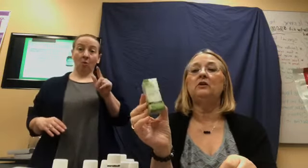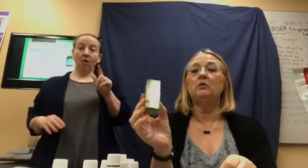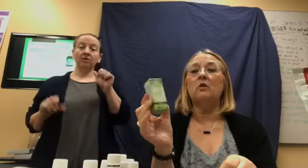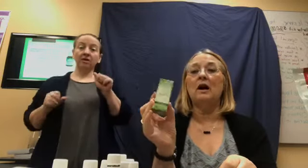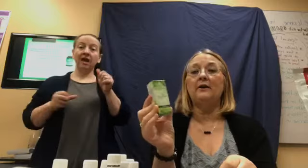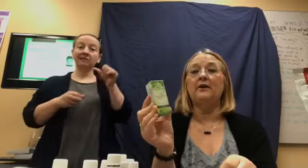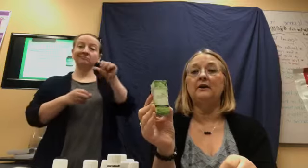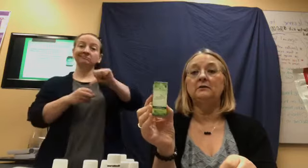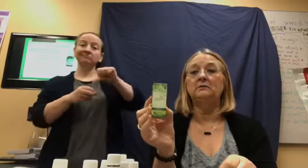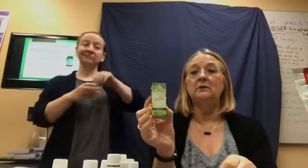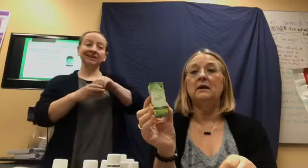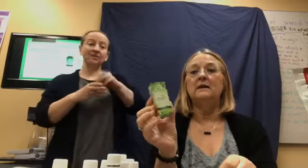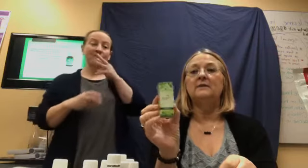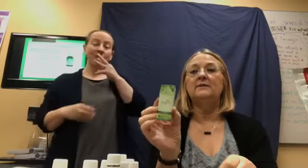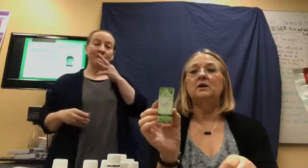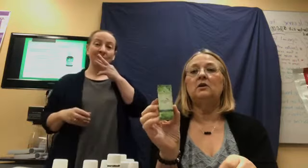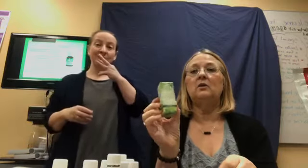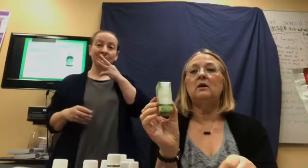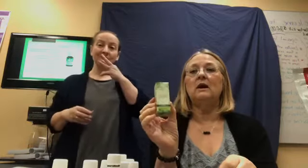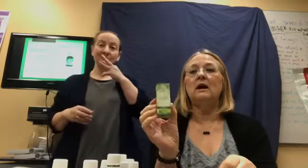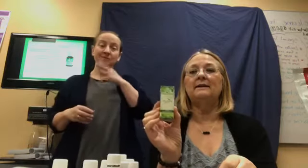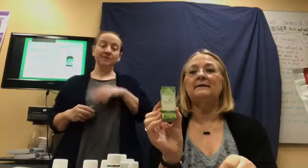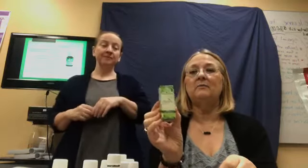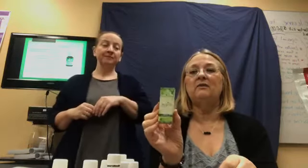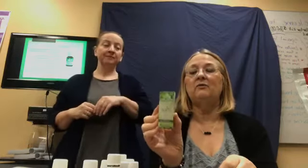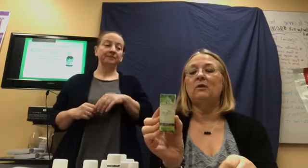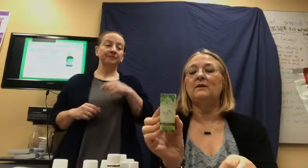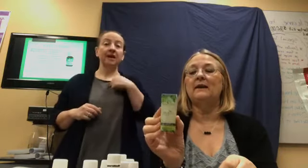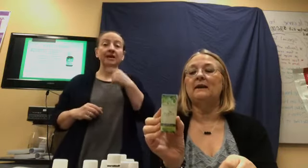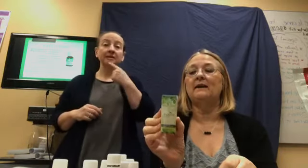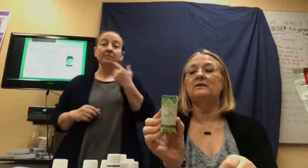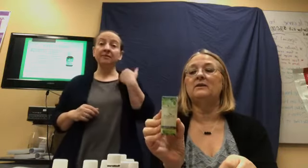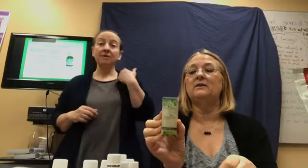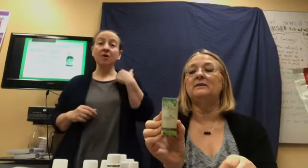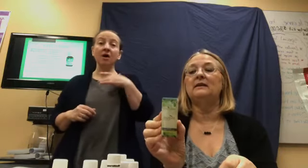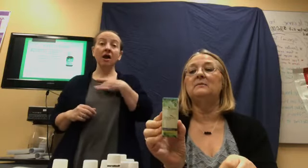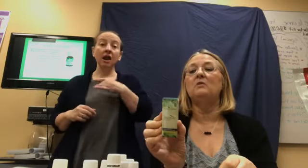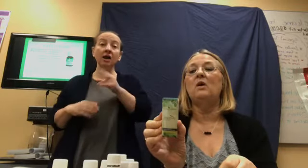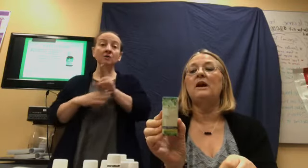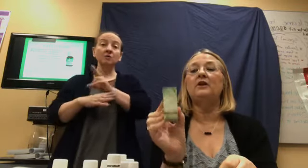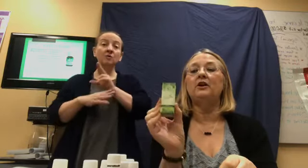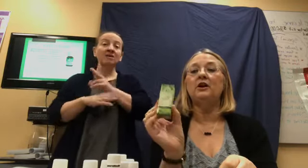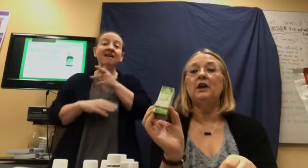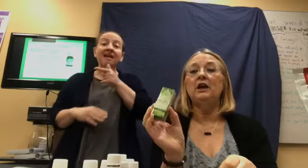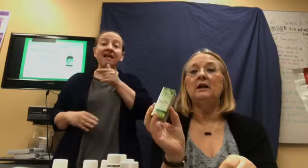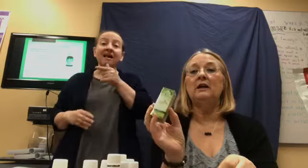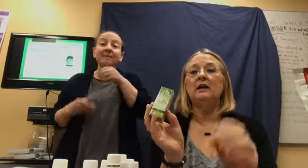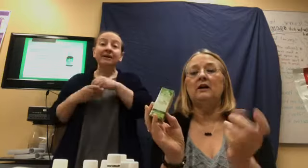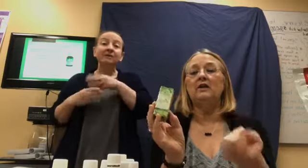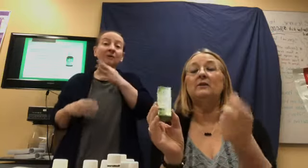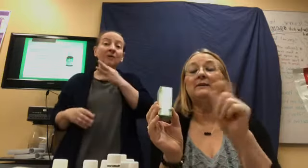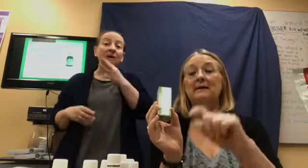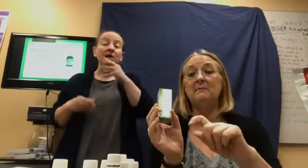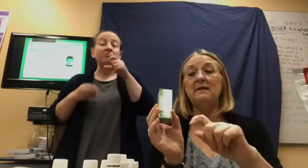your water. So, I said before that I like to use lemon water, uh, use lemon